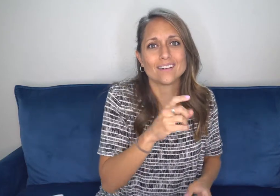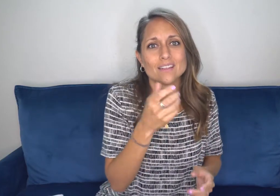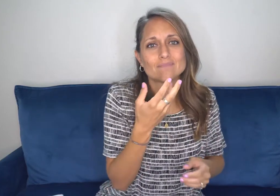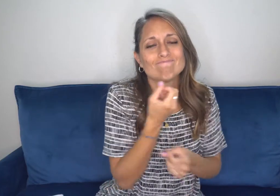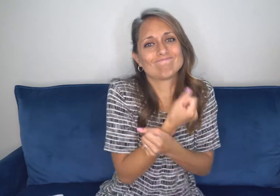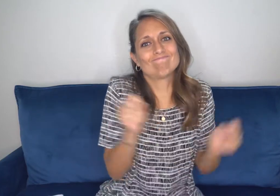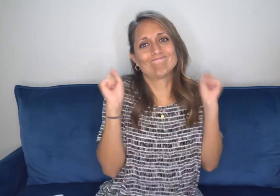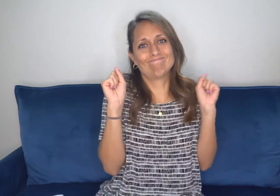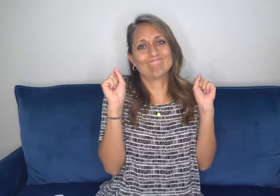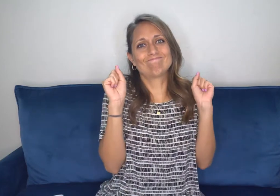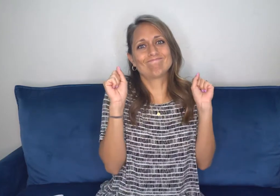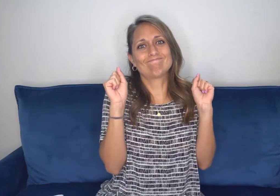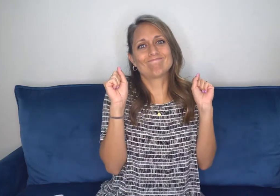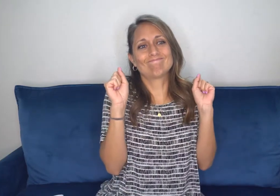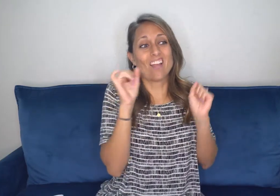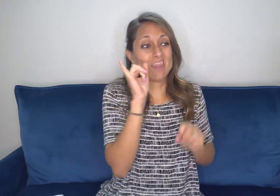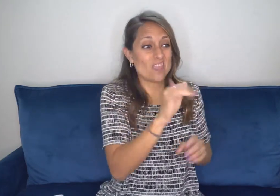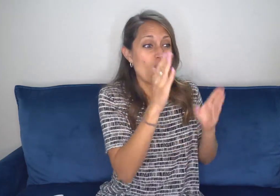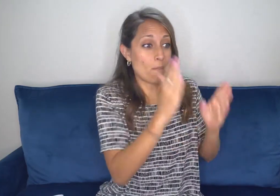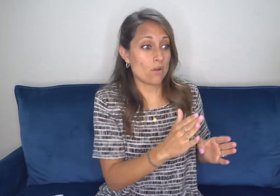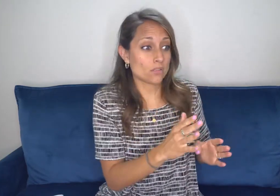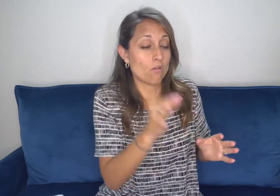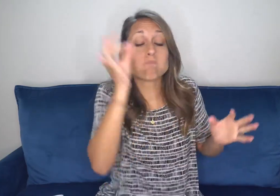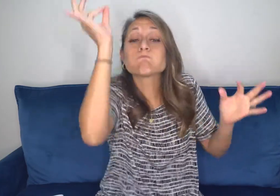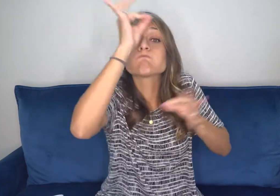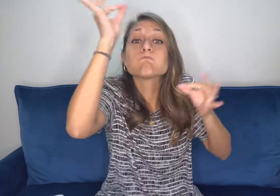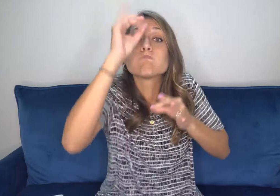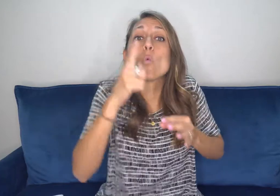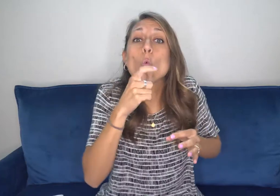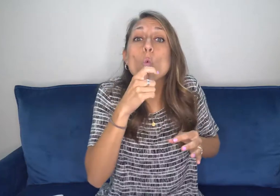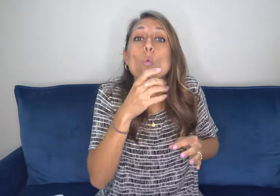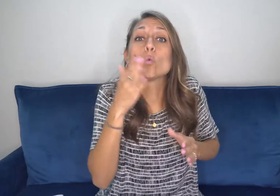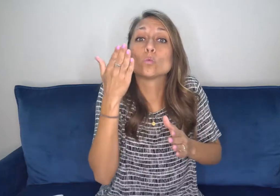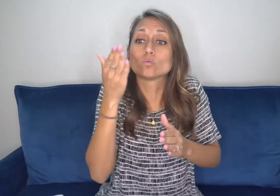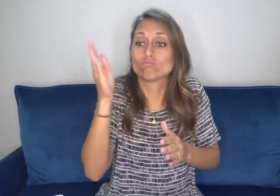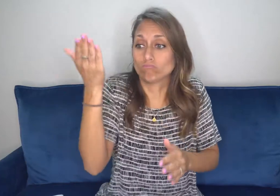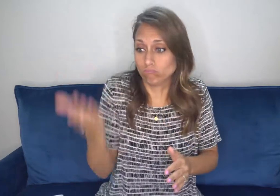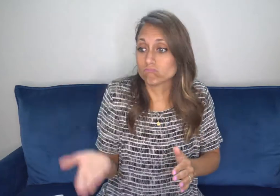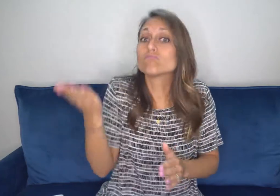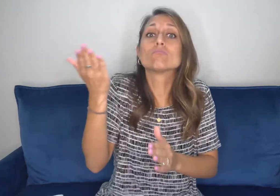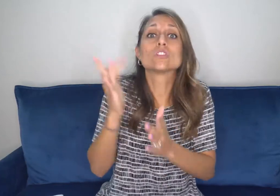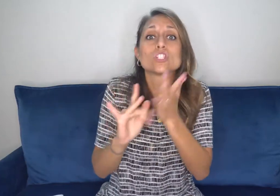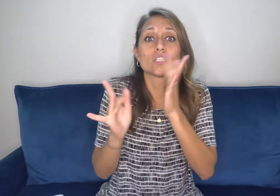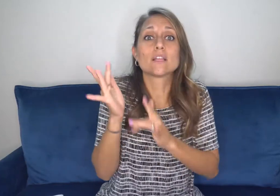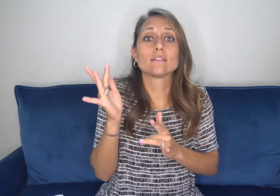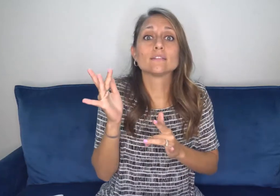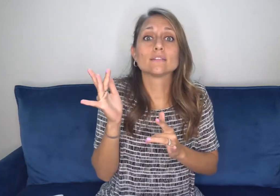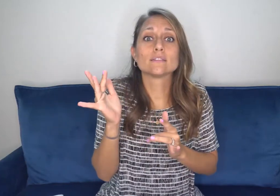sinner, a sinner that needs salvation, a person who doesn't know who Jesus Christ is.